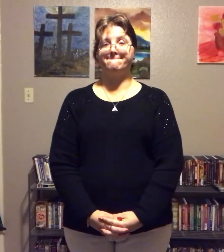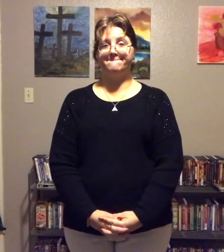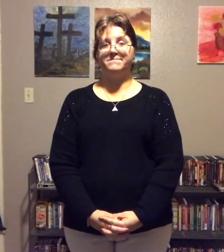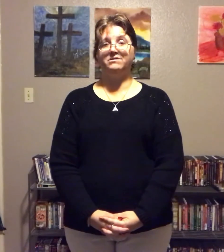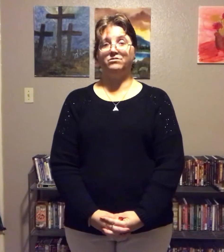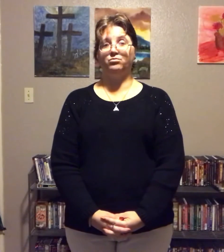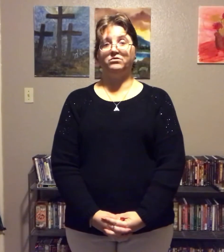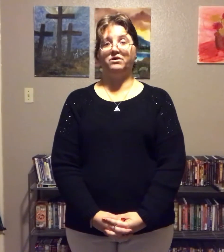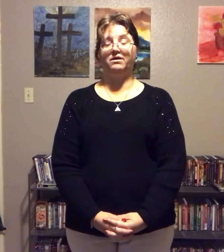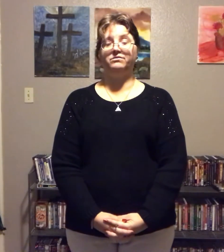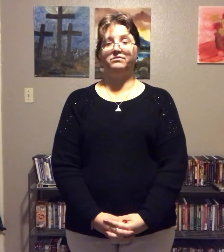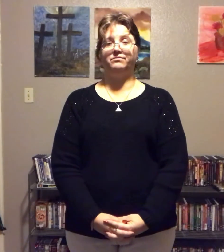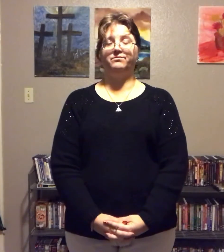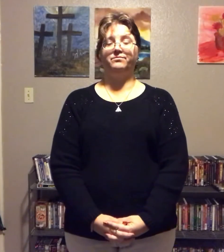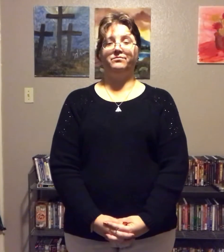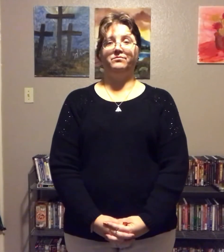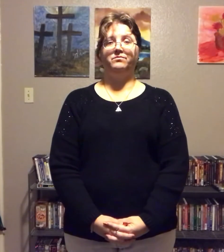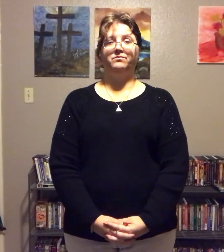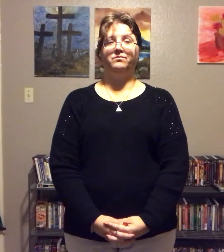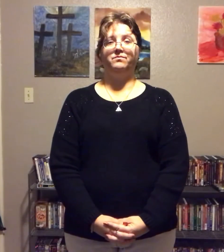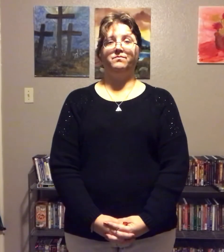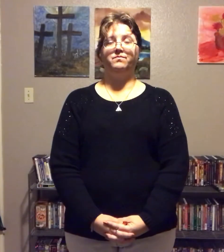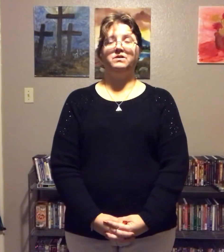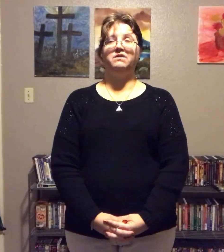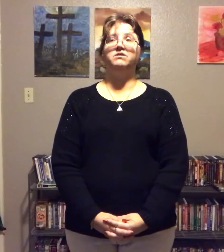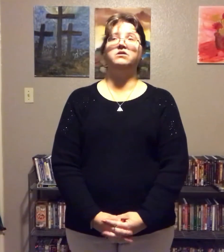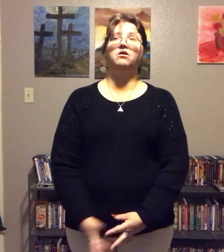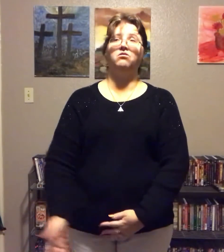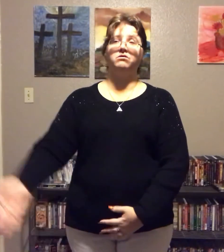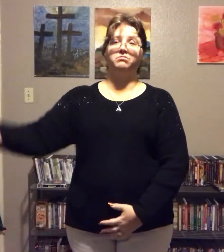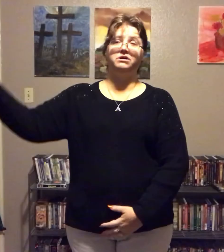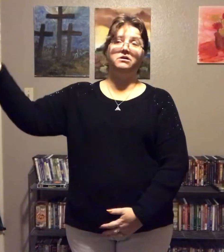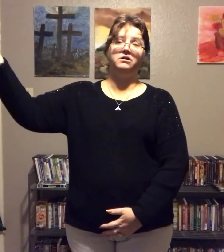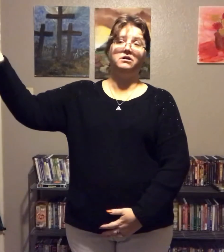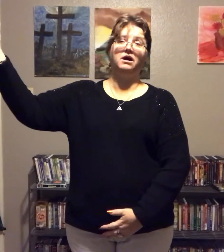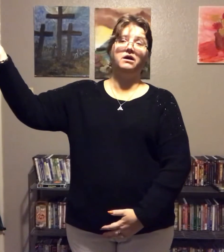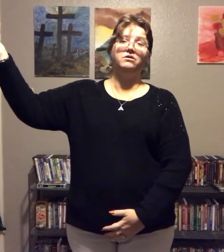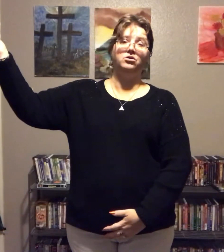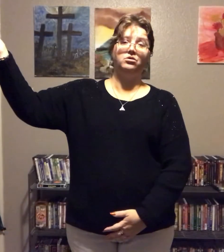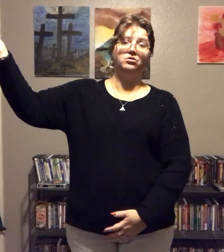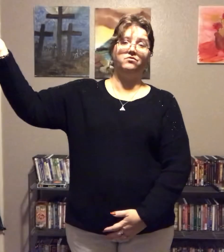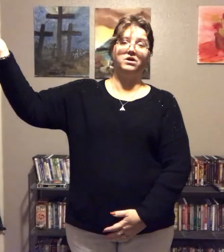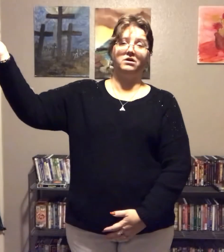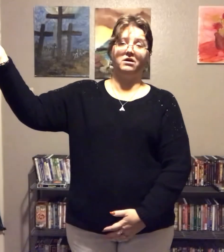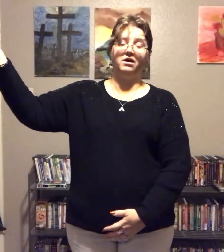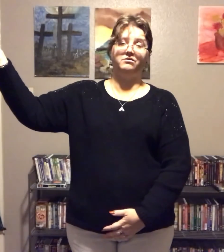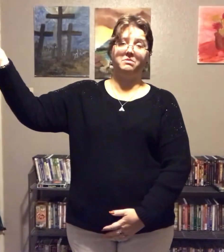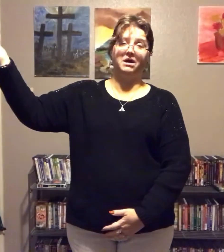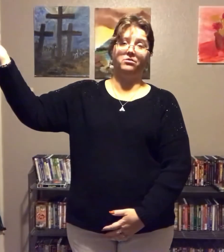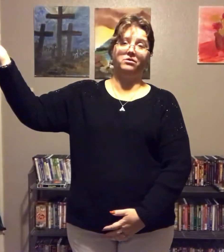That's the real test. Giving it all completely to God. And you've got God's power.